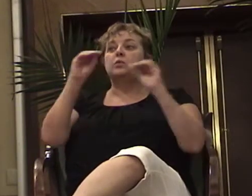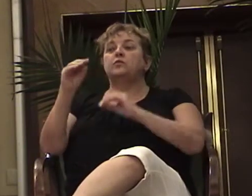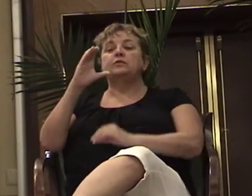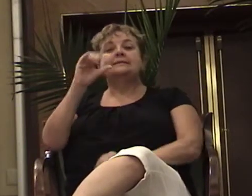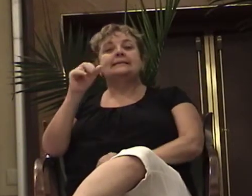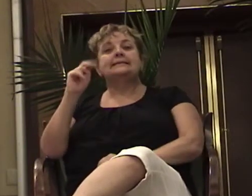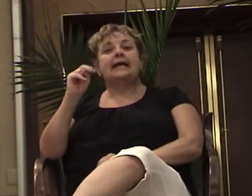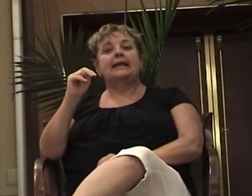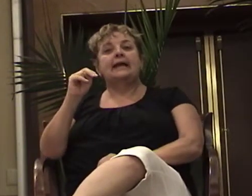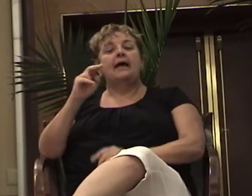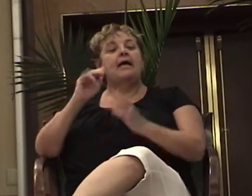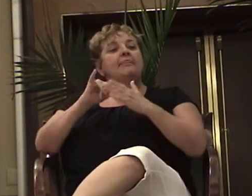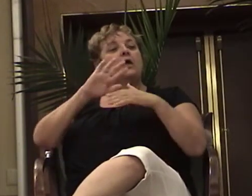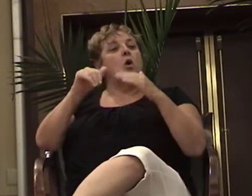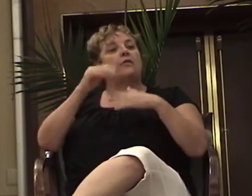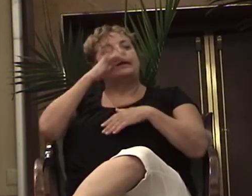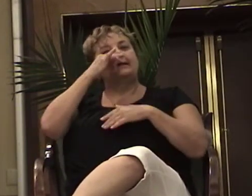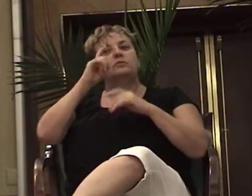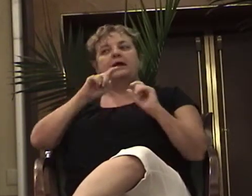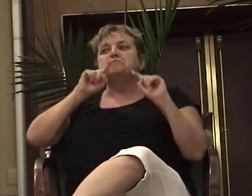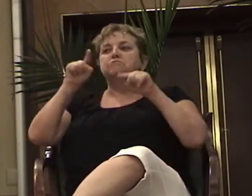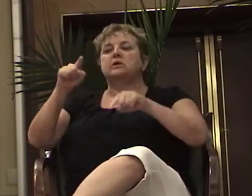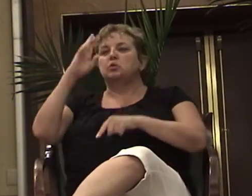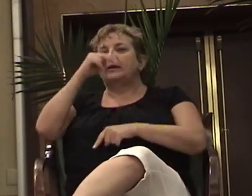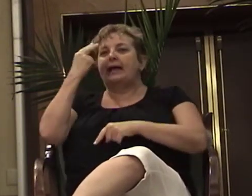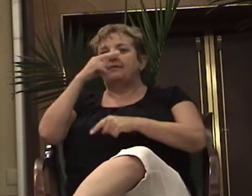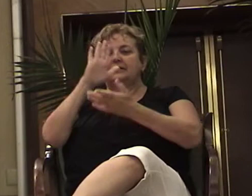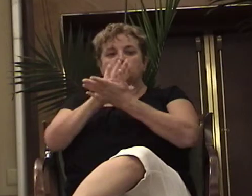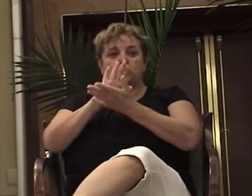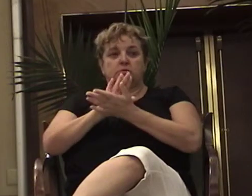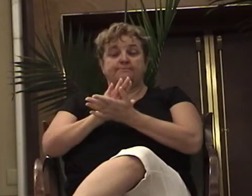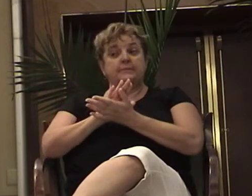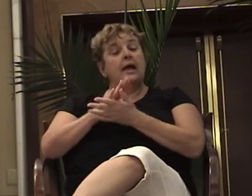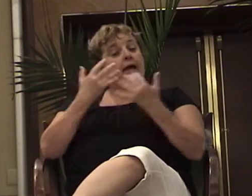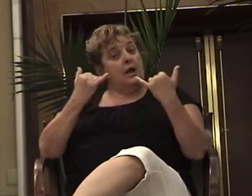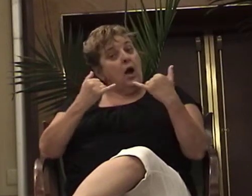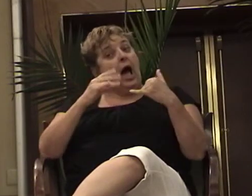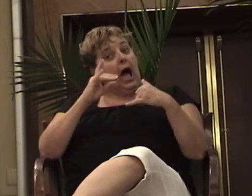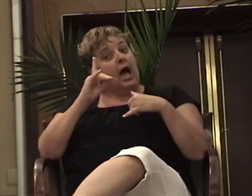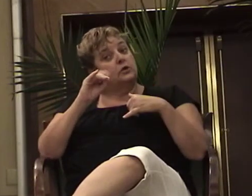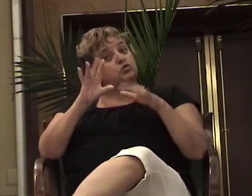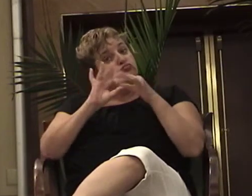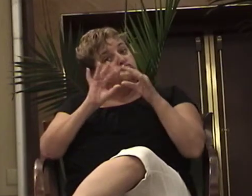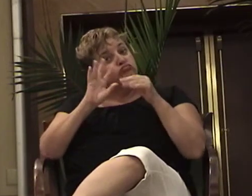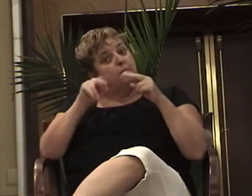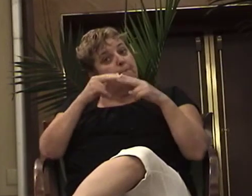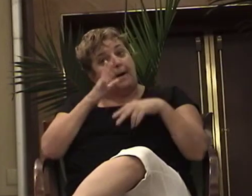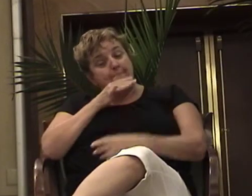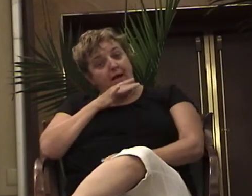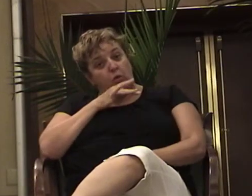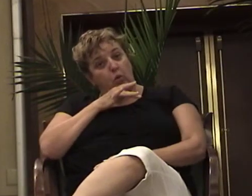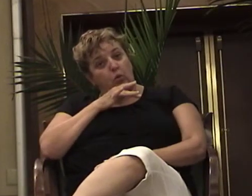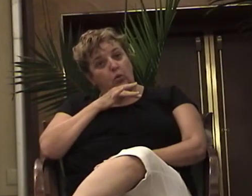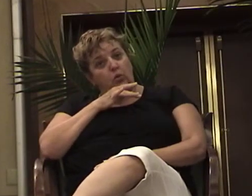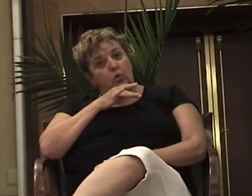schools. Now, you'll hear me talk about my mother a lot. Because when I got to Alcoholics Anonymous, I assassinated her character